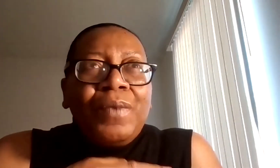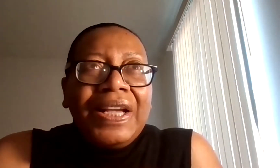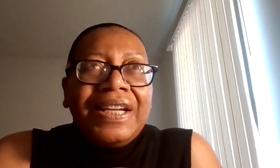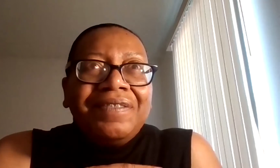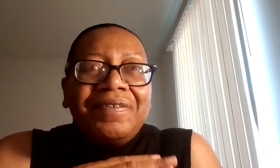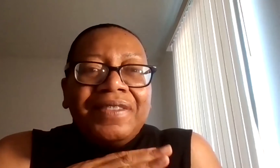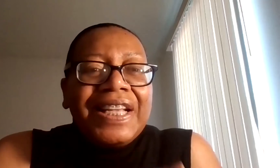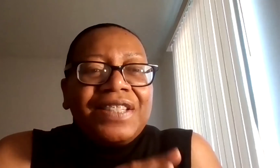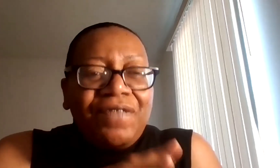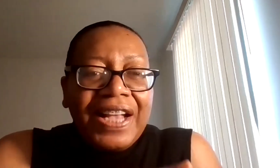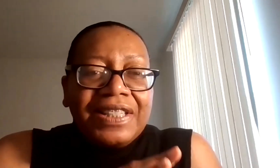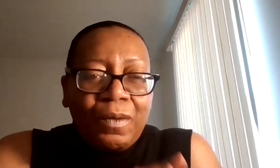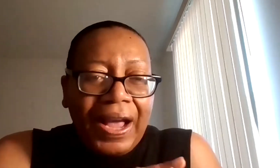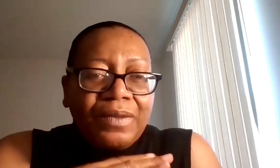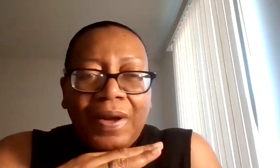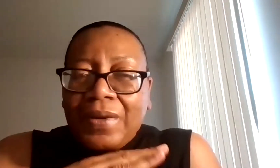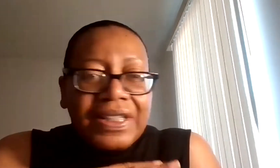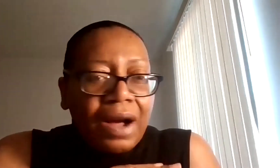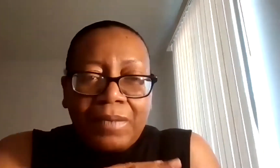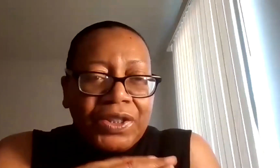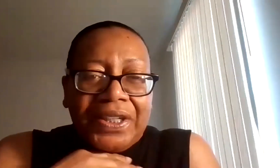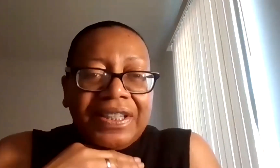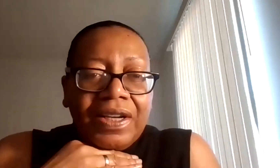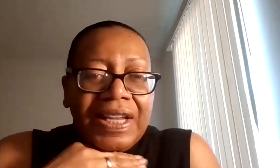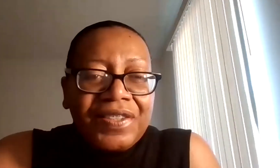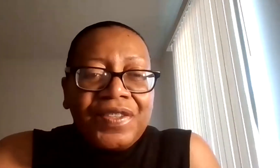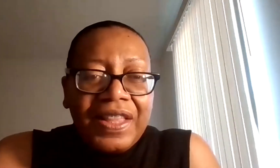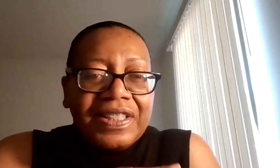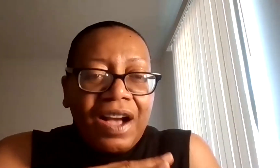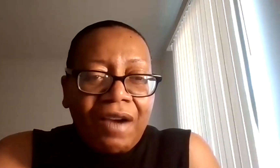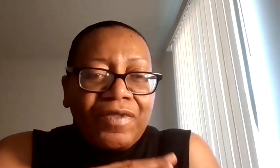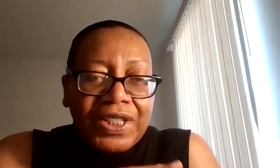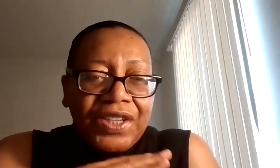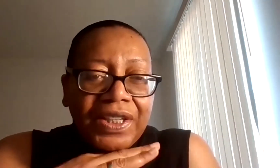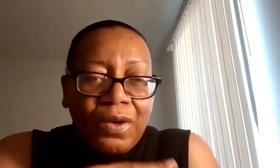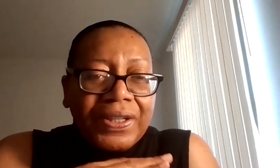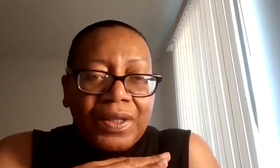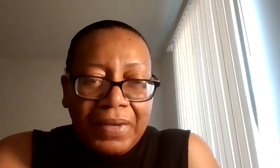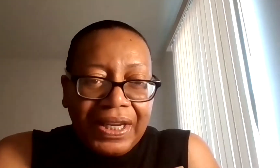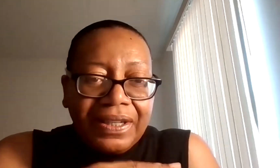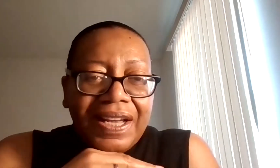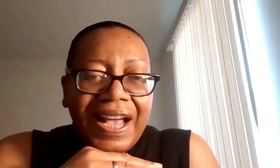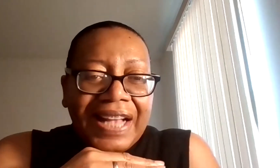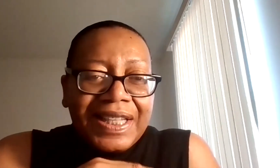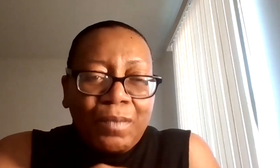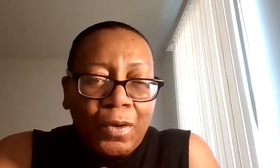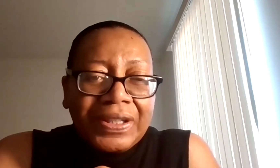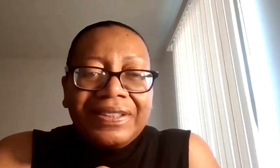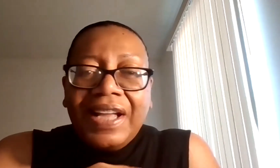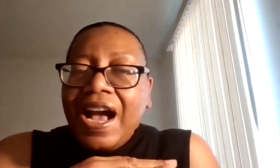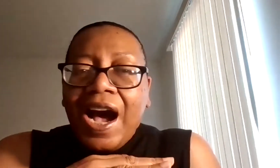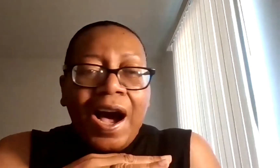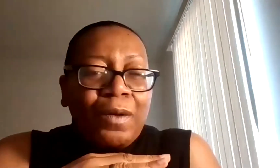When we, this fades away, when we start marching, is this conversation going to be as